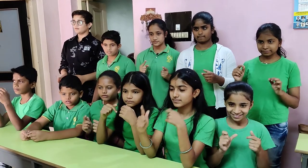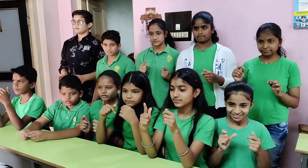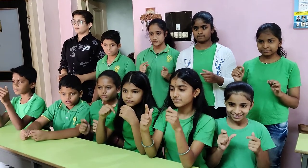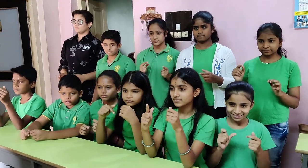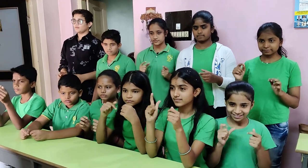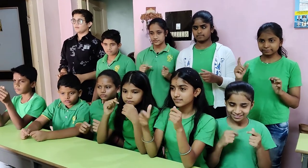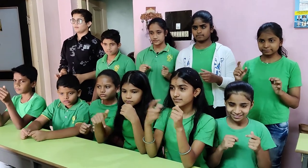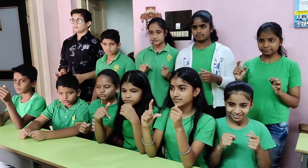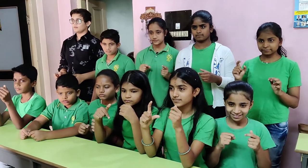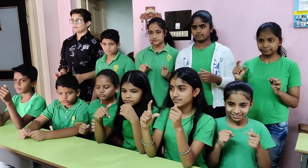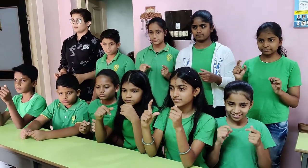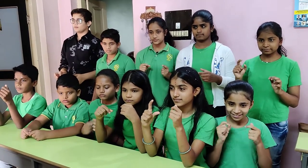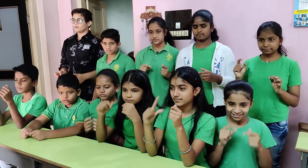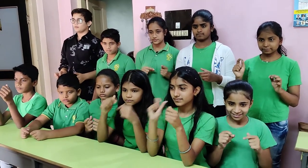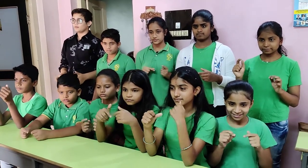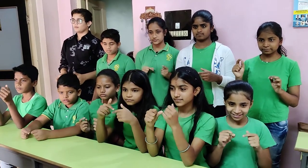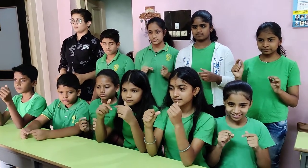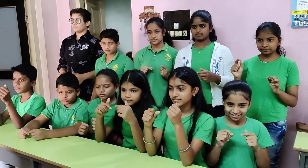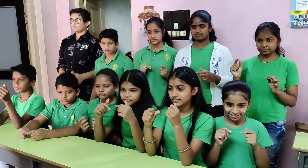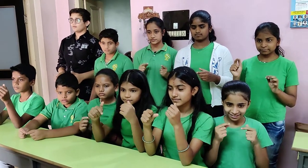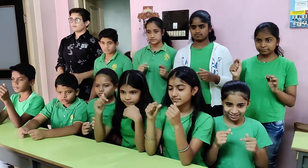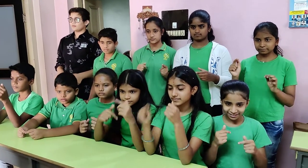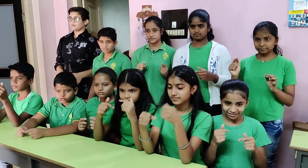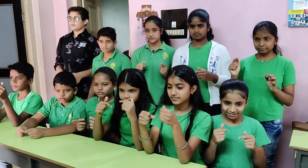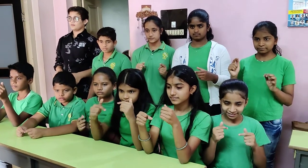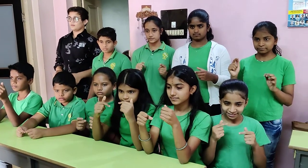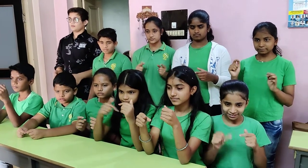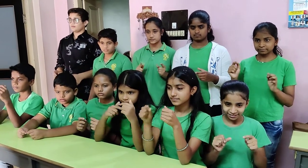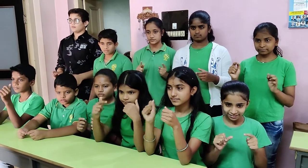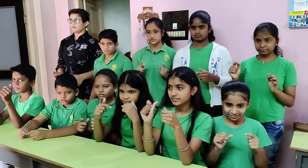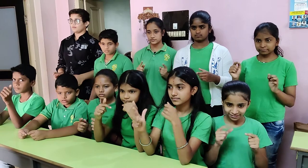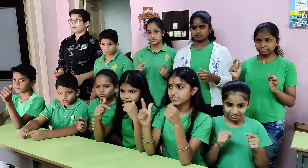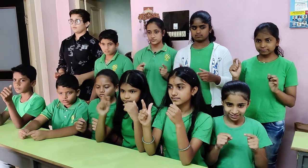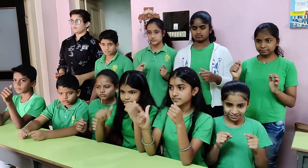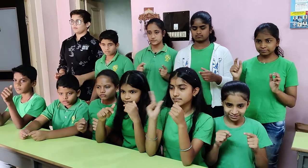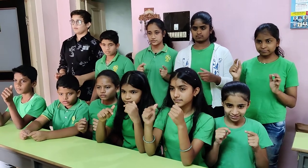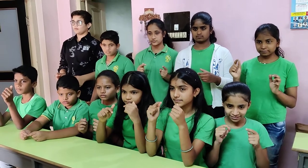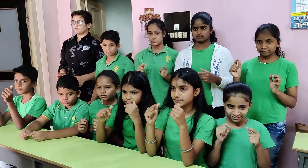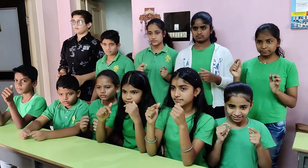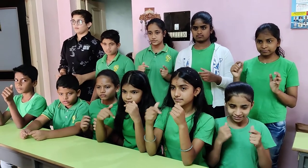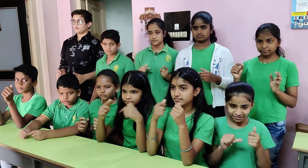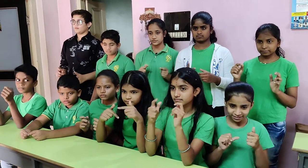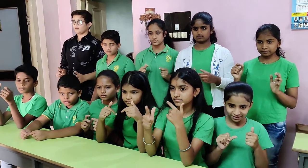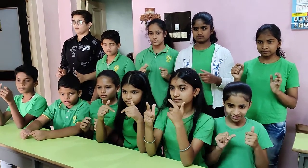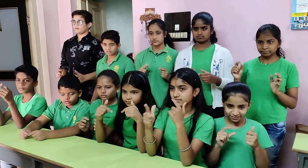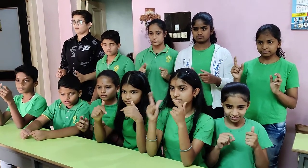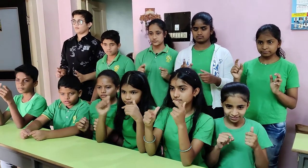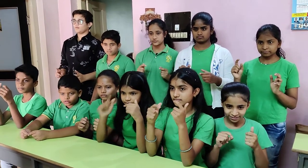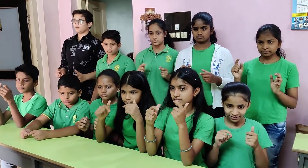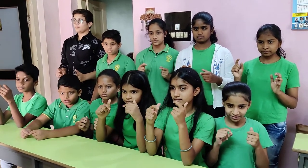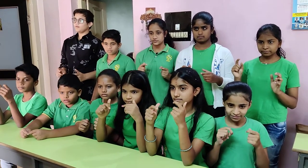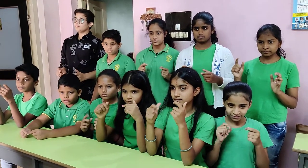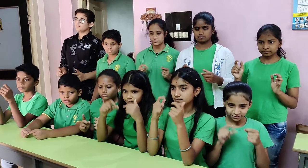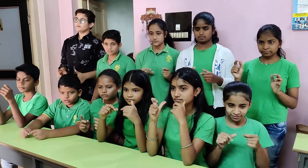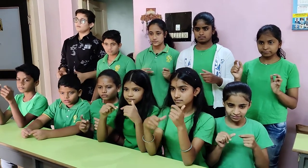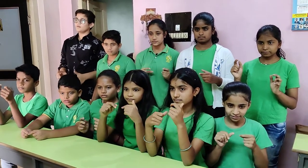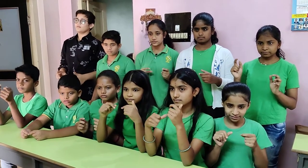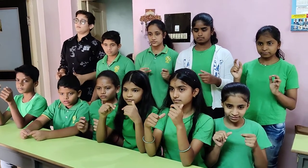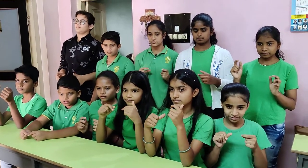7, 8, 9, 6, 5, 7, 5, 4, less 3,